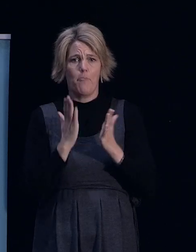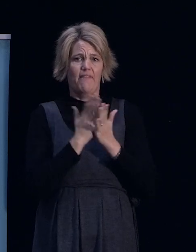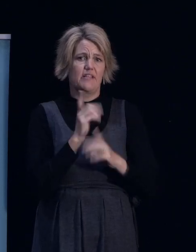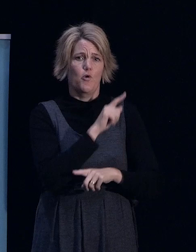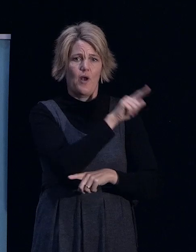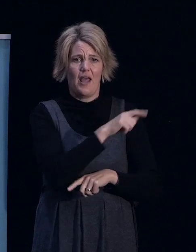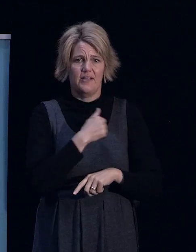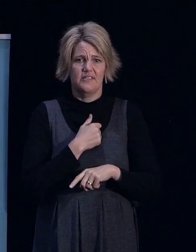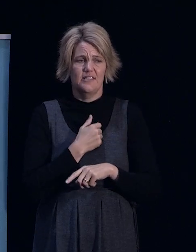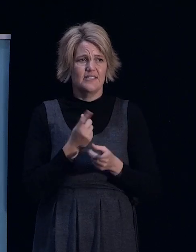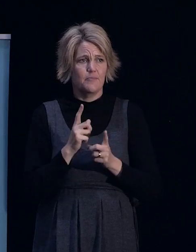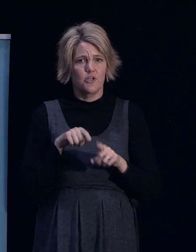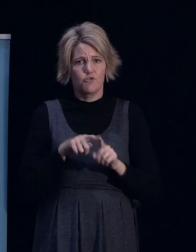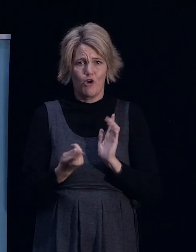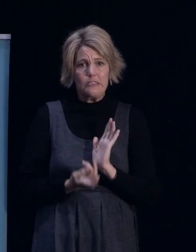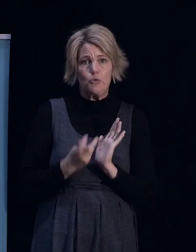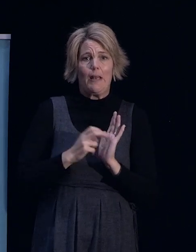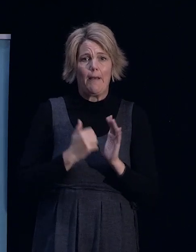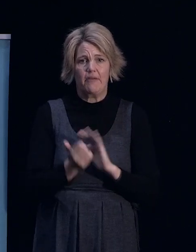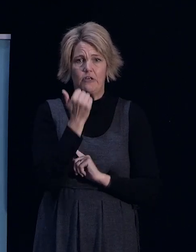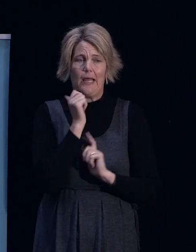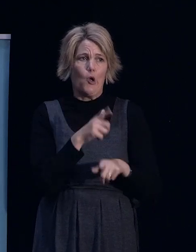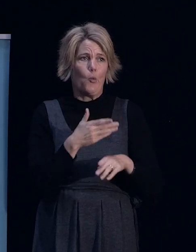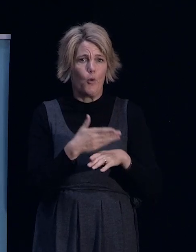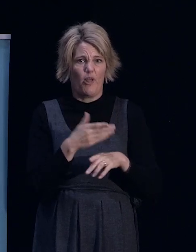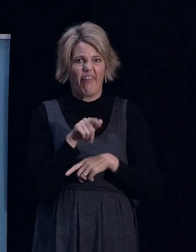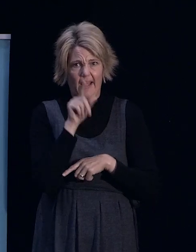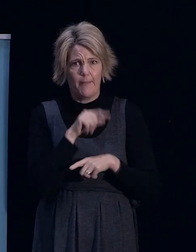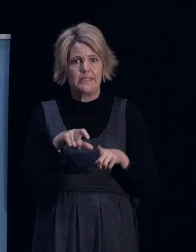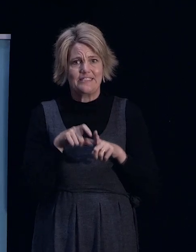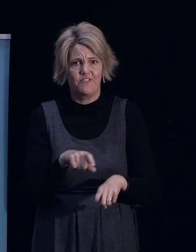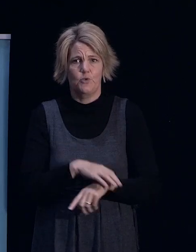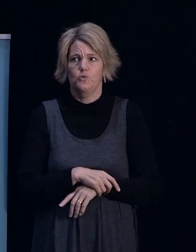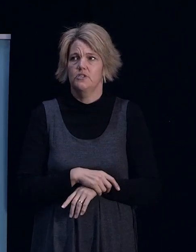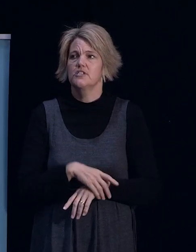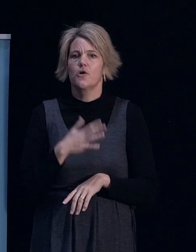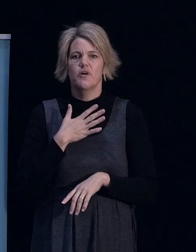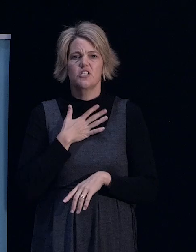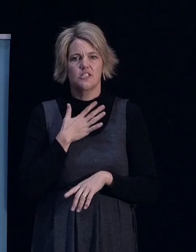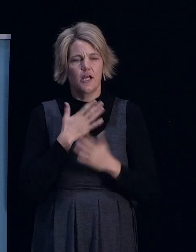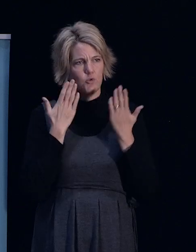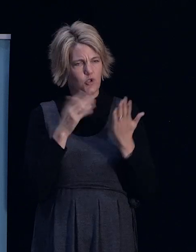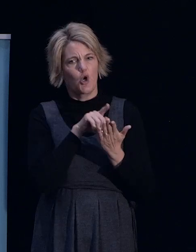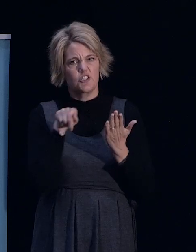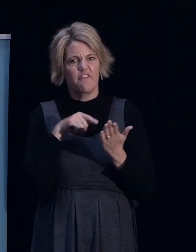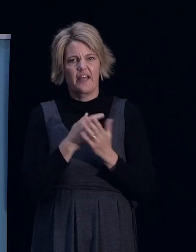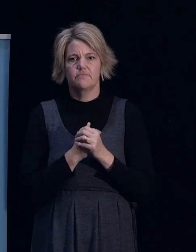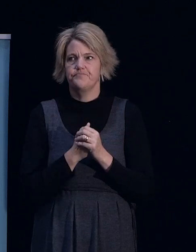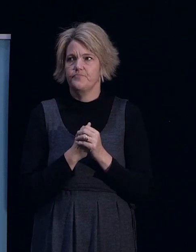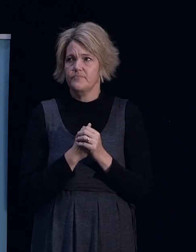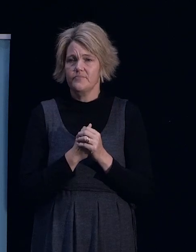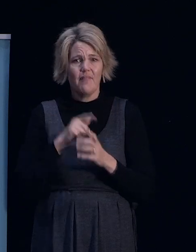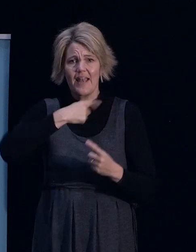work or get up each day is quite difficult. So look, I'd like to acknowledge that up front and none of us wanted to be